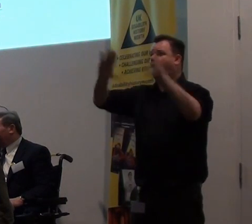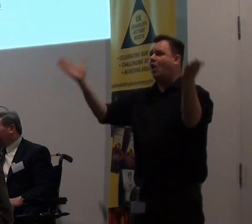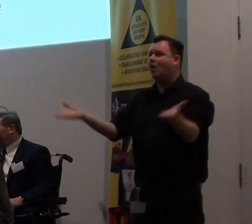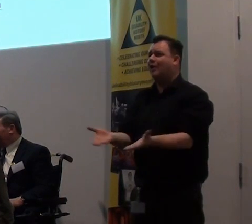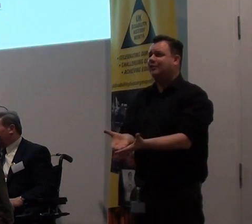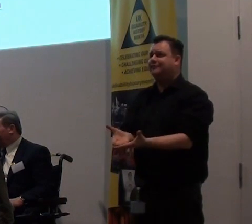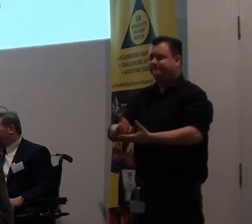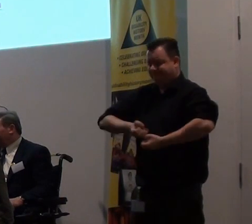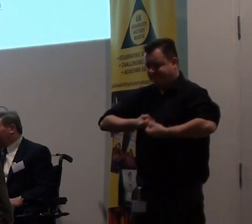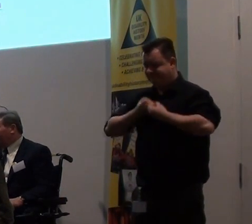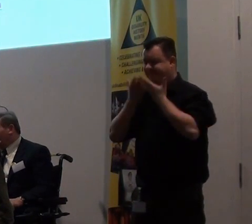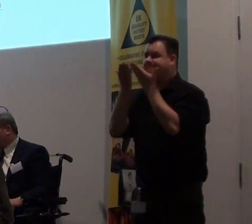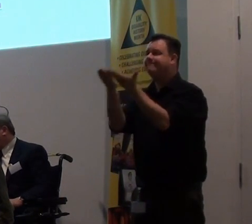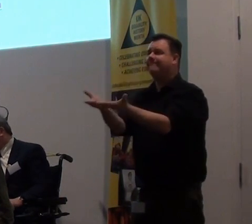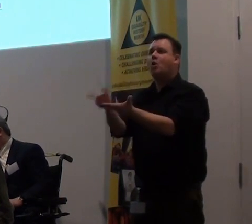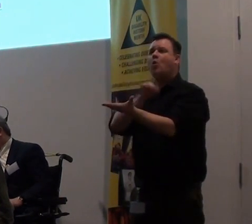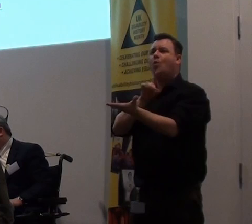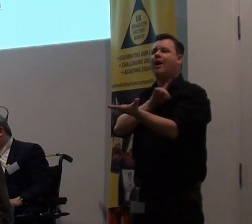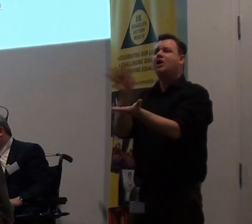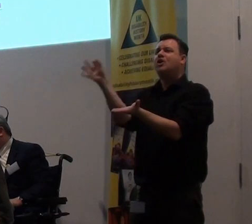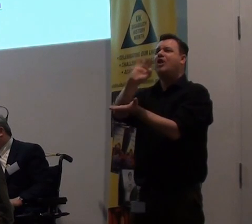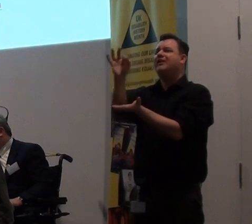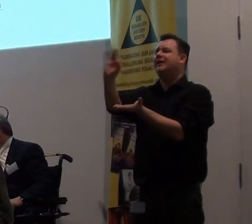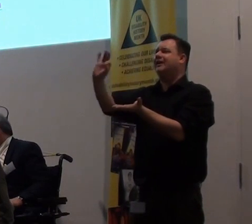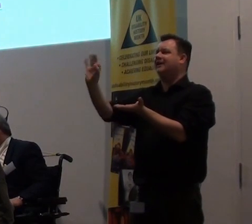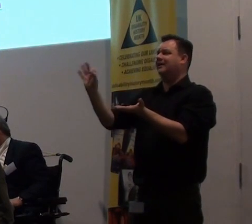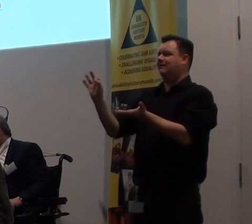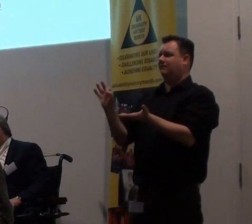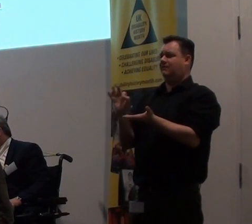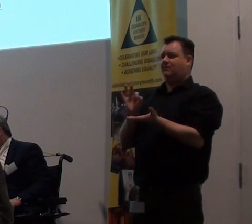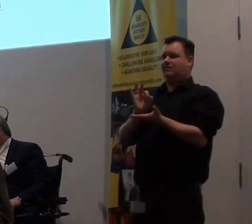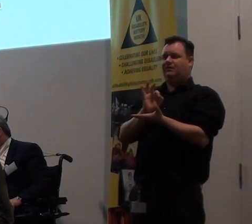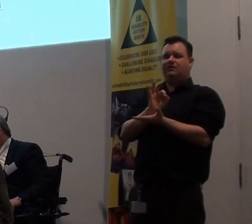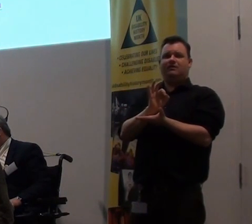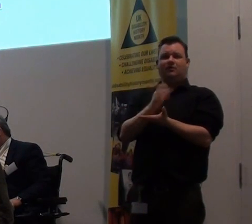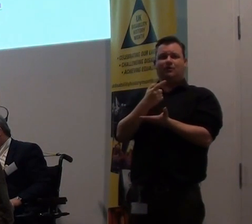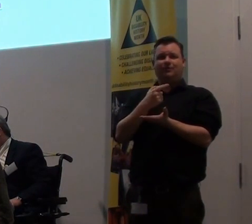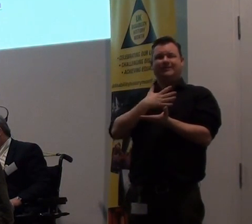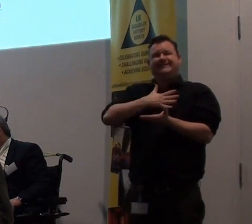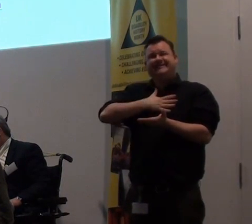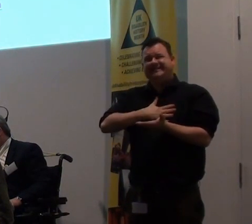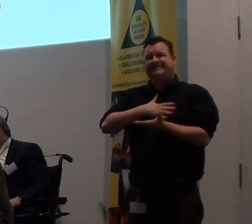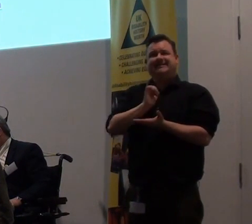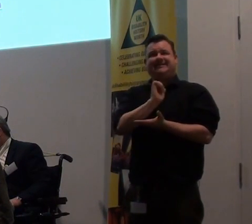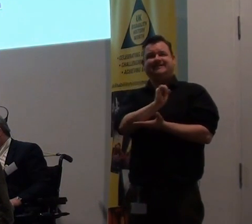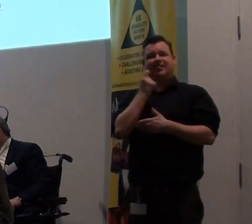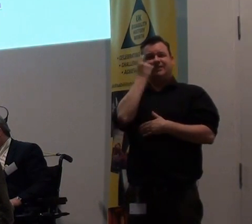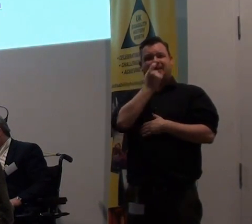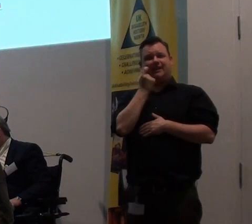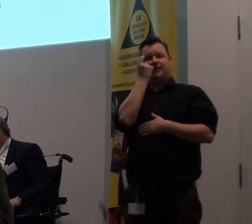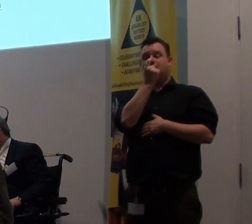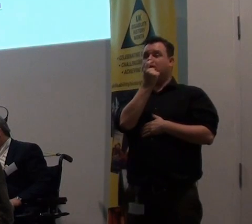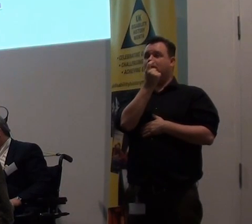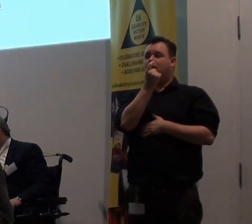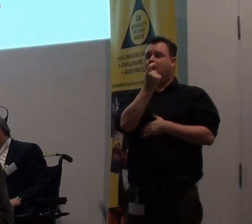as there is no one there. We are poorer without his thinking. There are